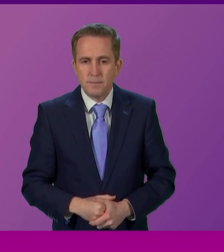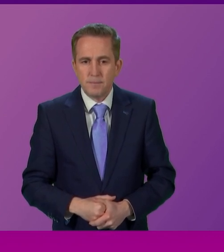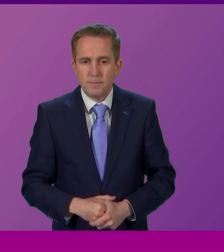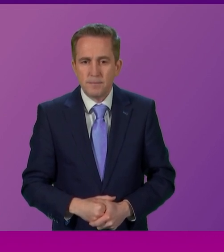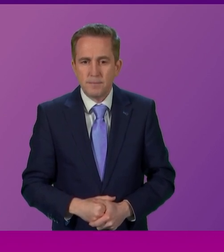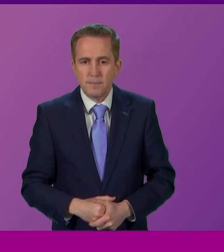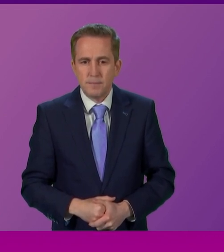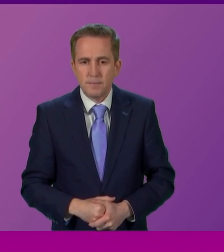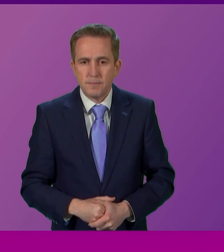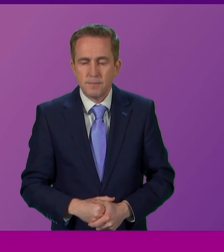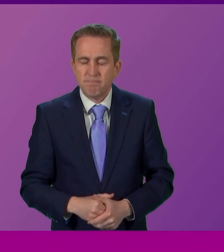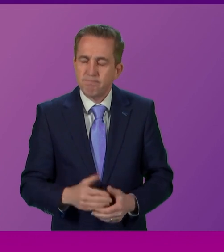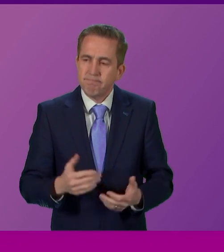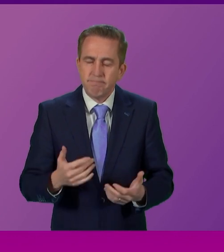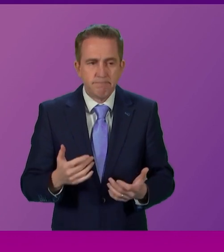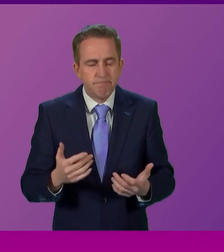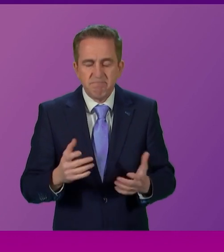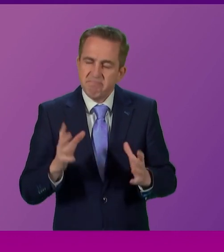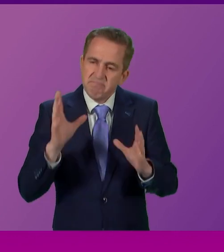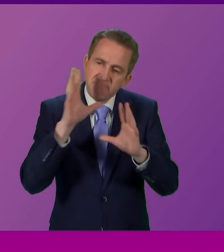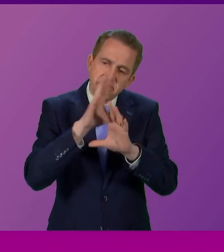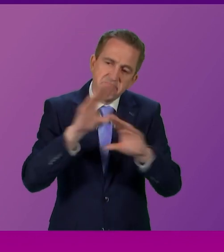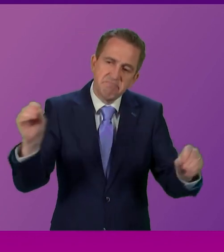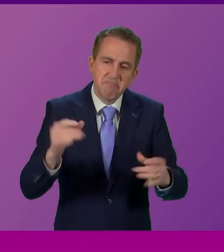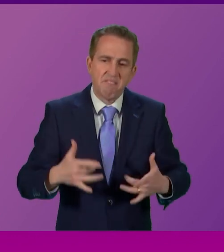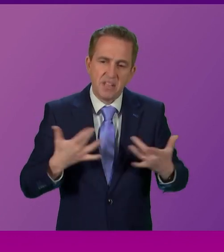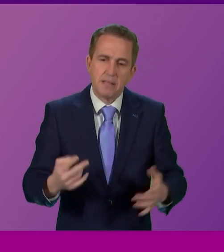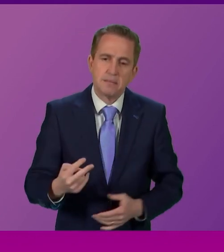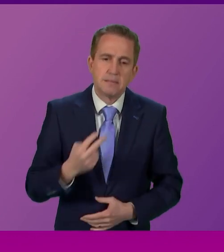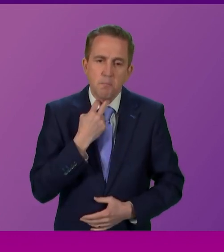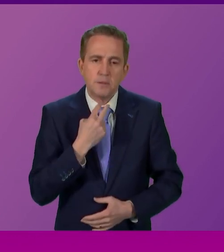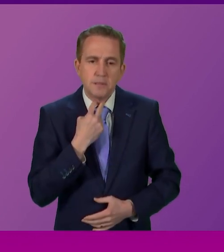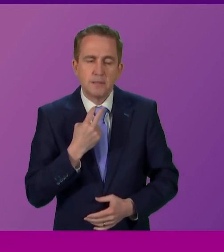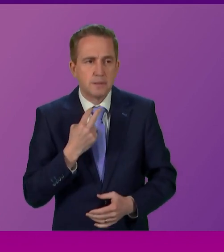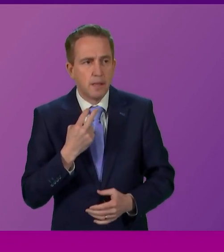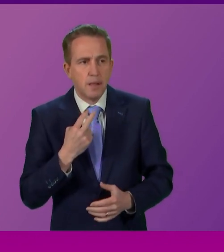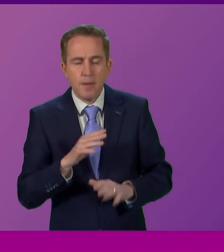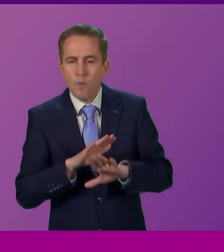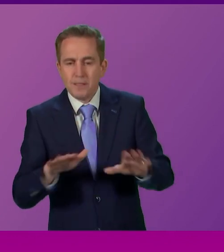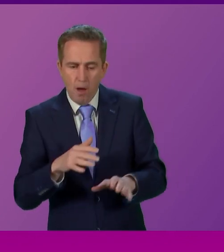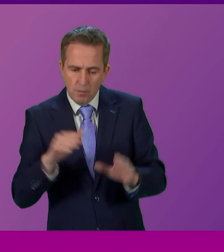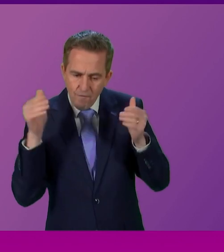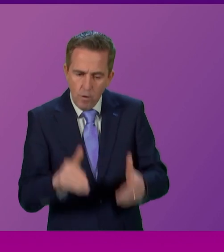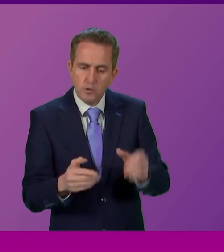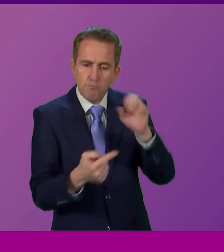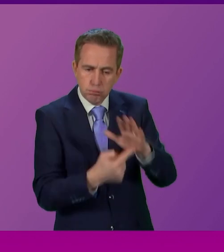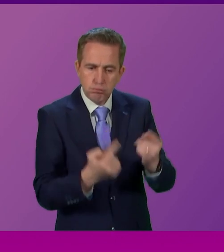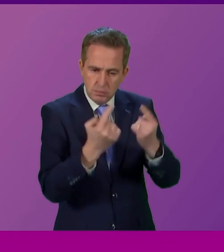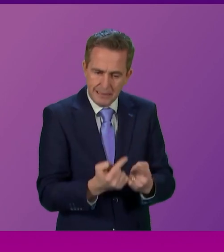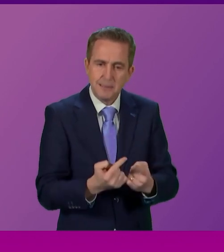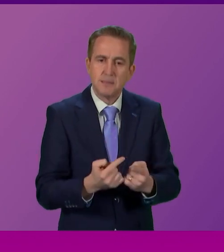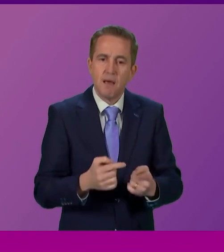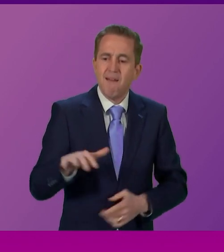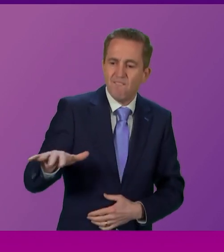begin by saying how disappointed I am we are not discussing more pressing matters. Families hit